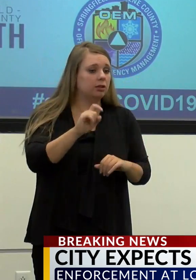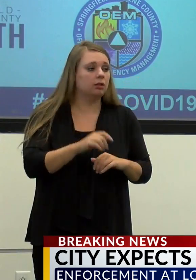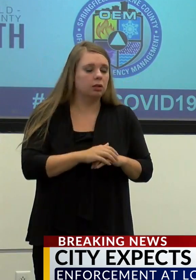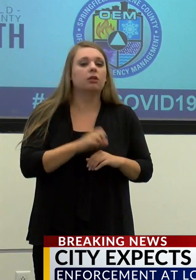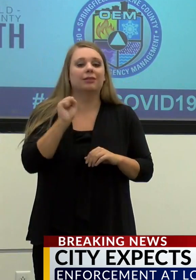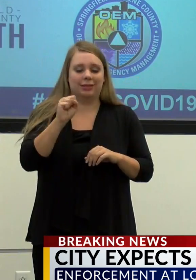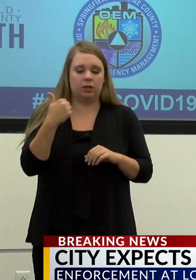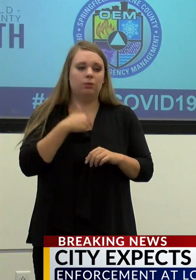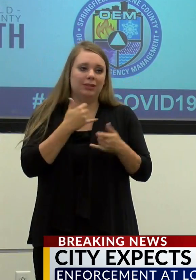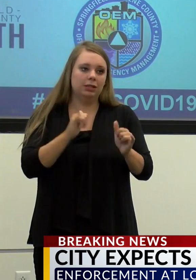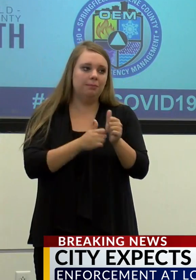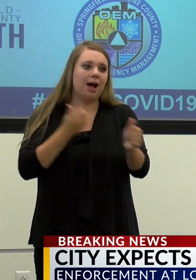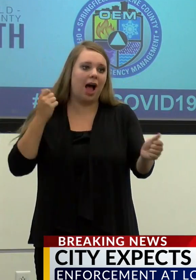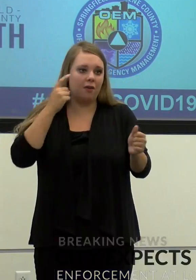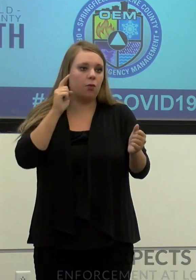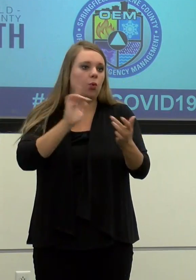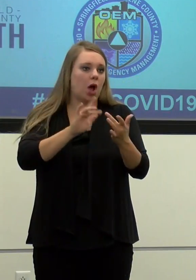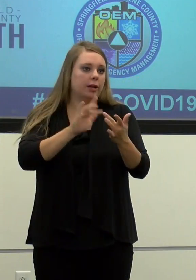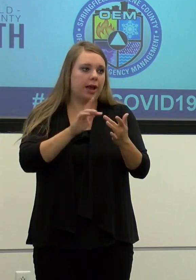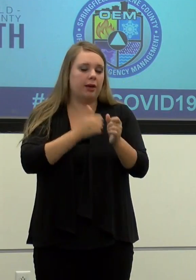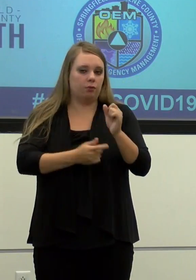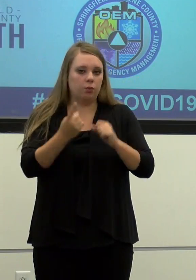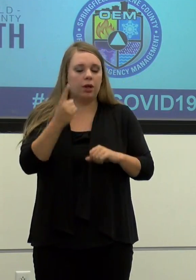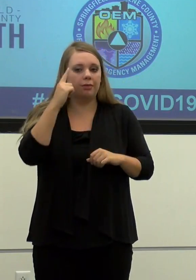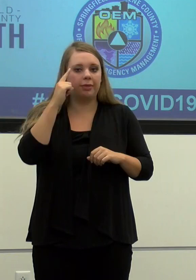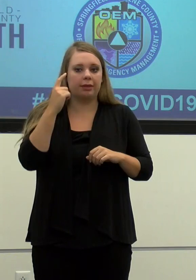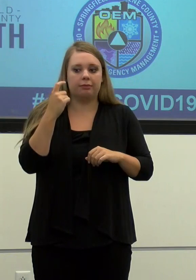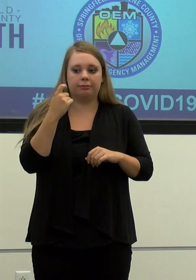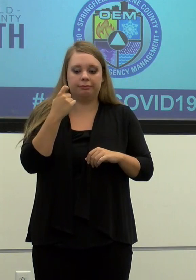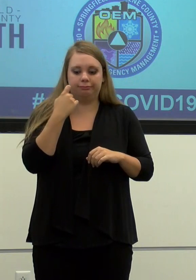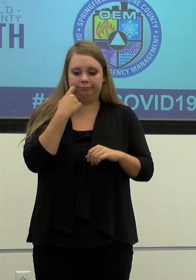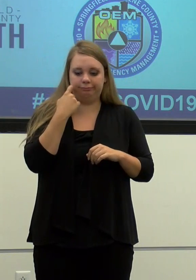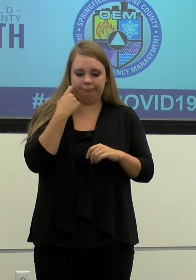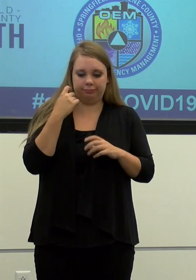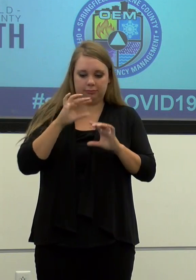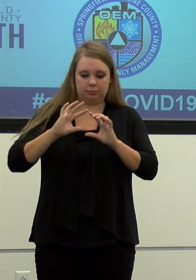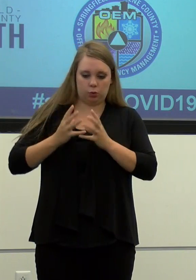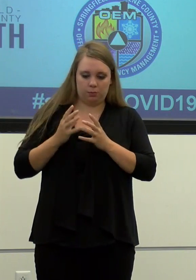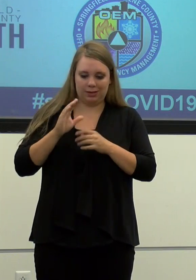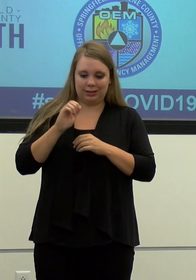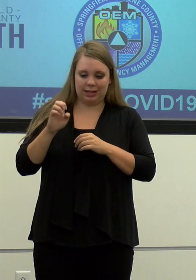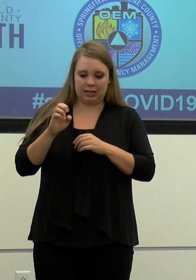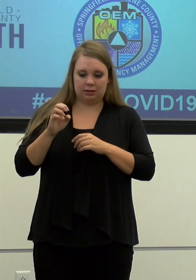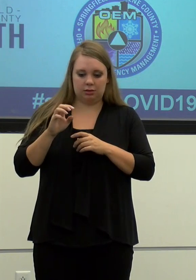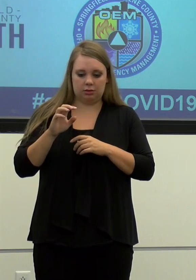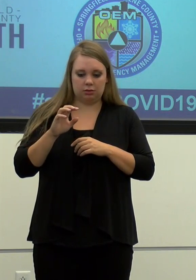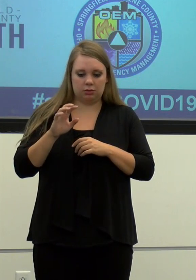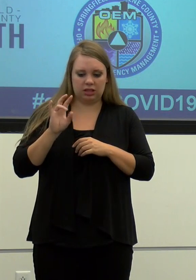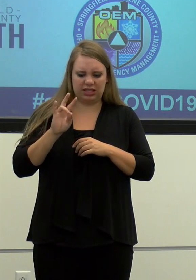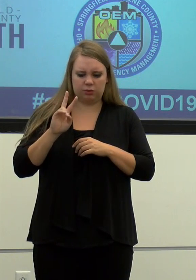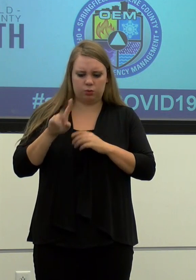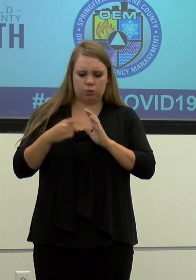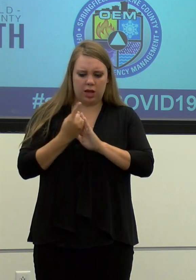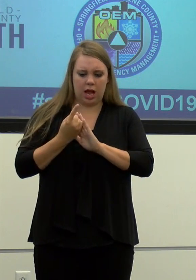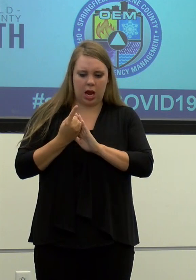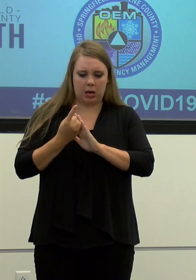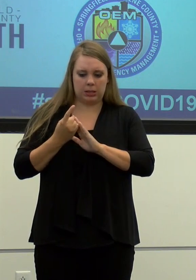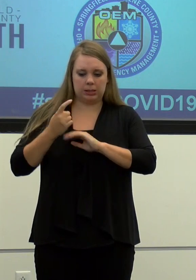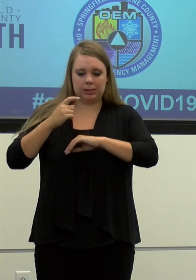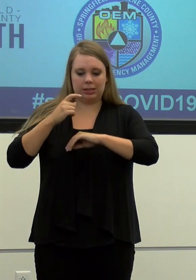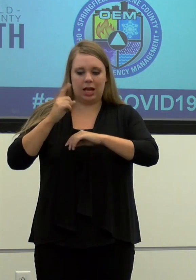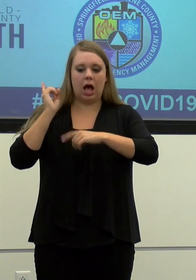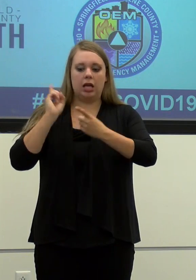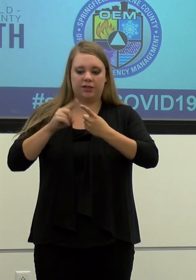Yes, we're still behind. Uh, I think, uh, this last glut of cases, uh, put us in a 72 hour window, which is not ideal,